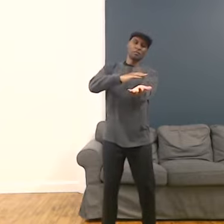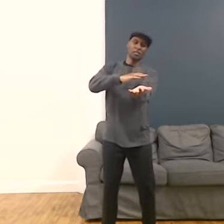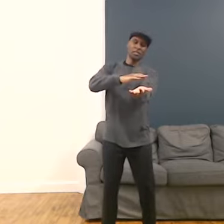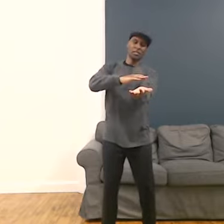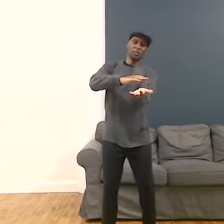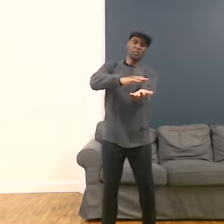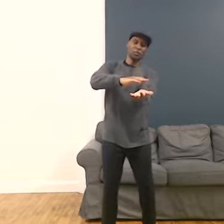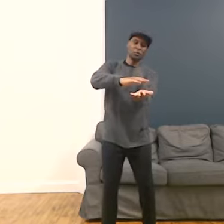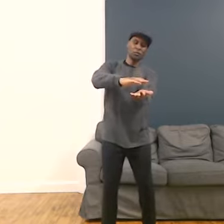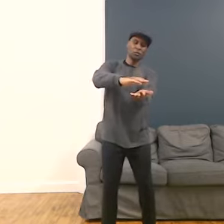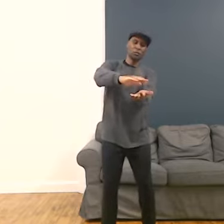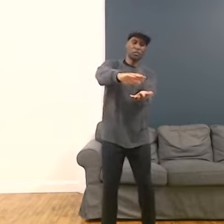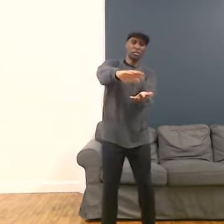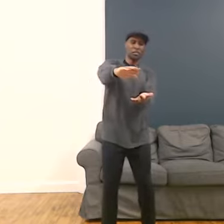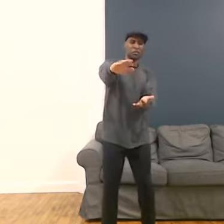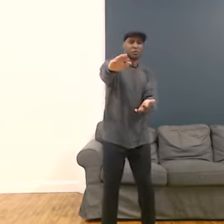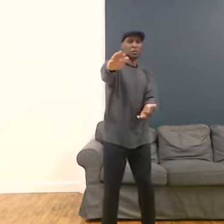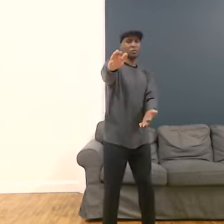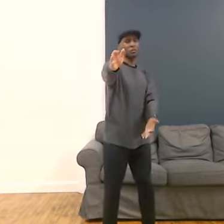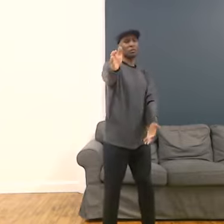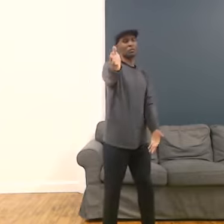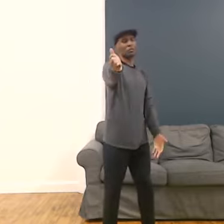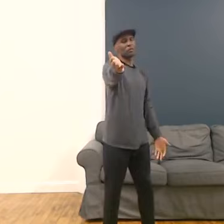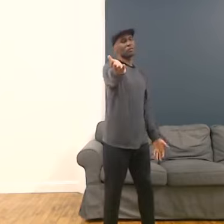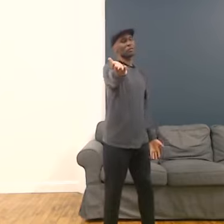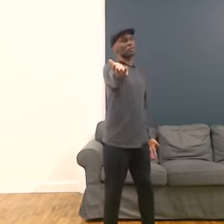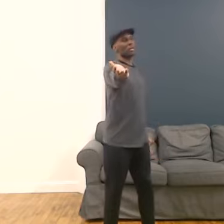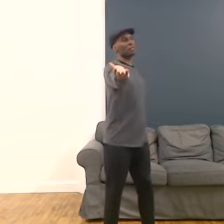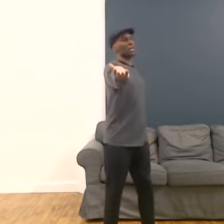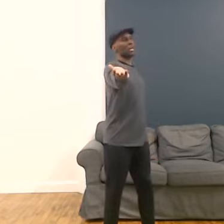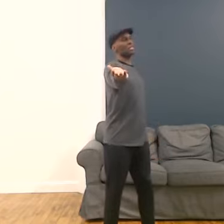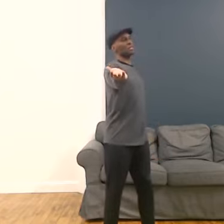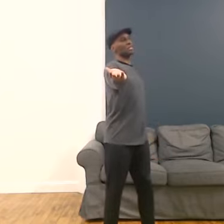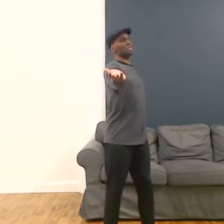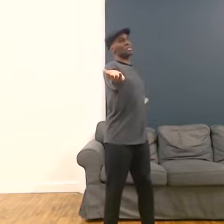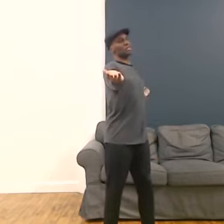Let's do two more repetitions, one more pass it to 10.